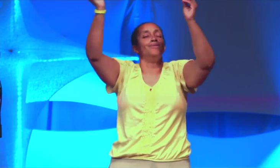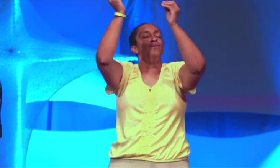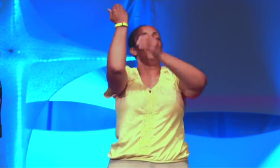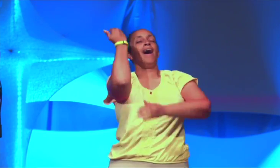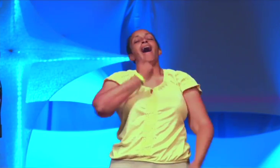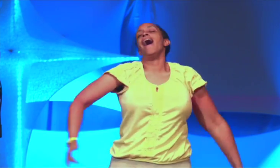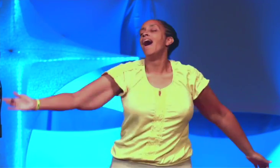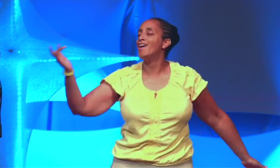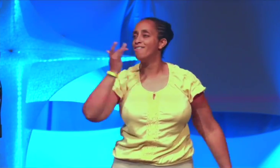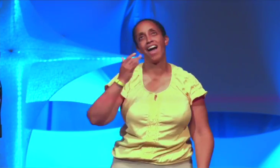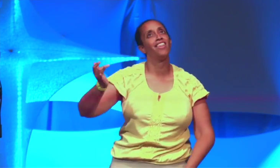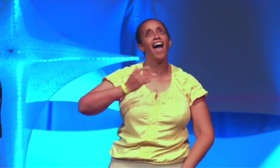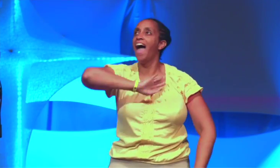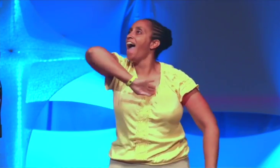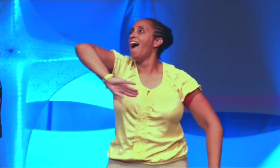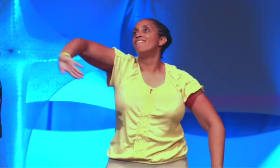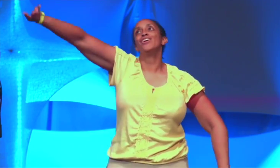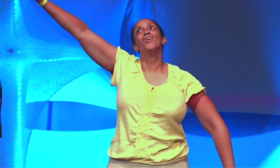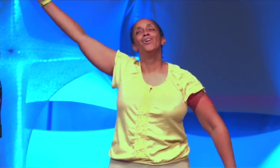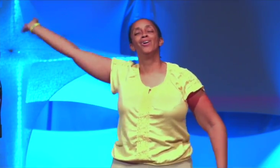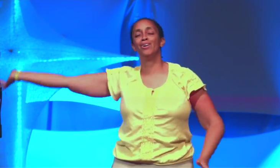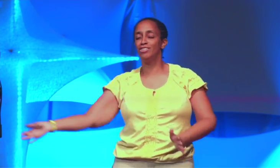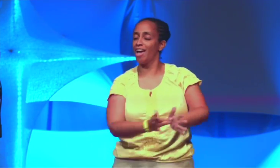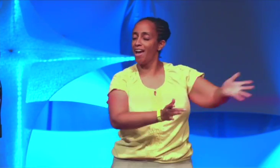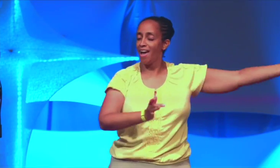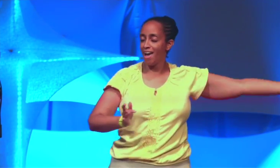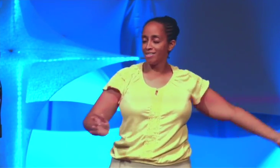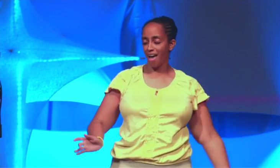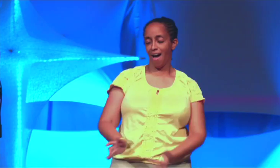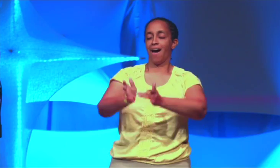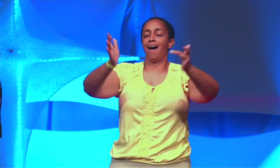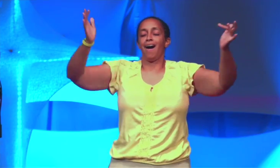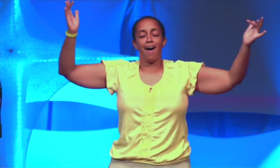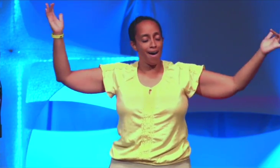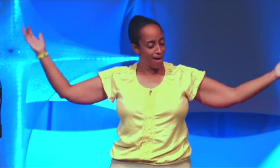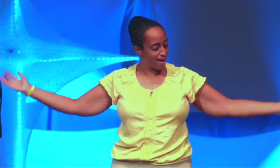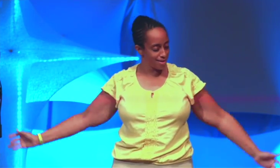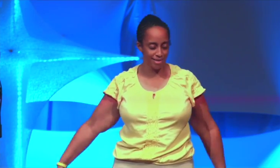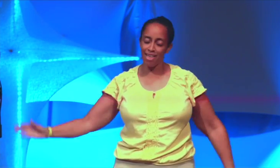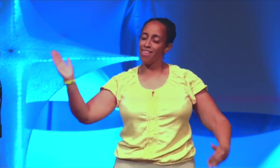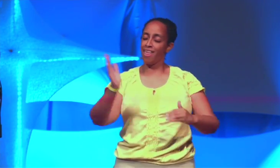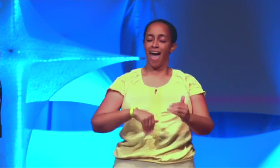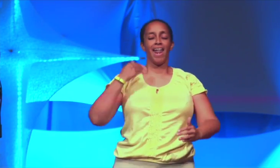I'd rather have you, Jesus, than